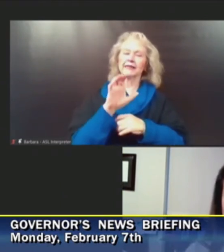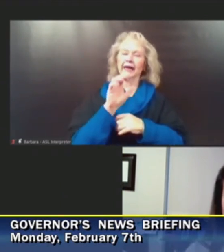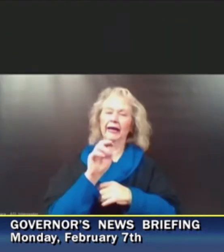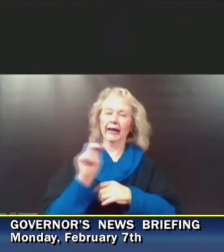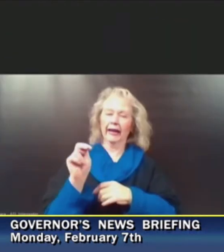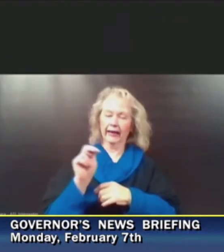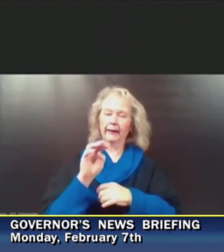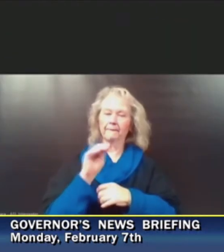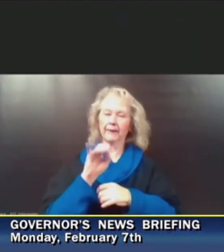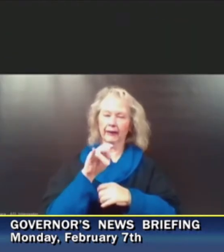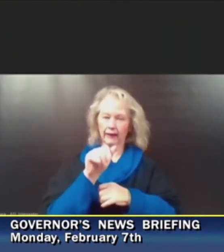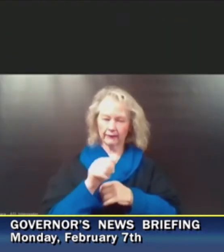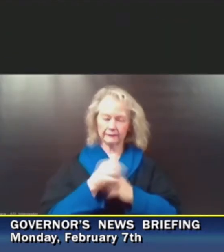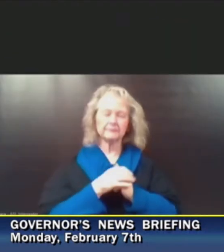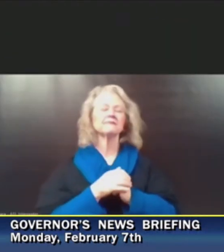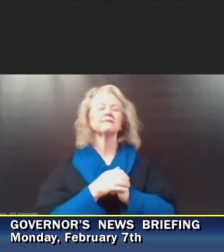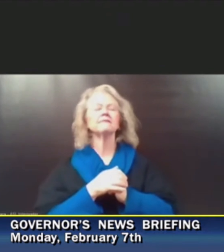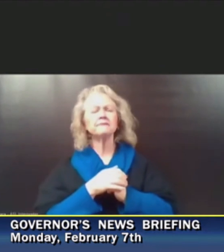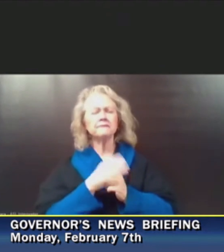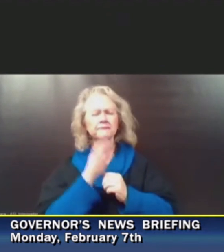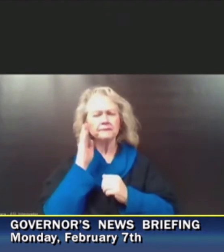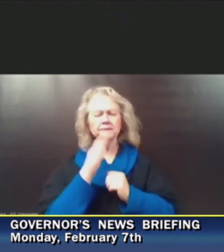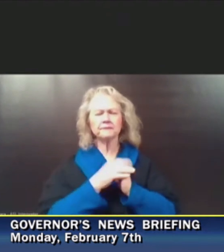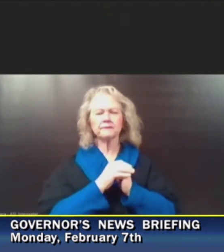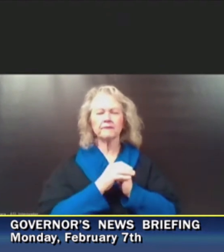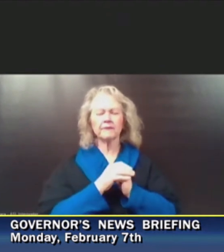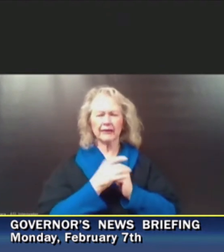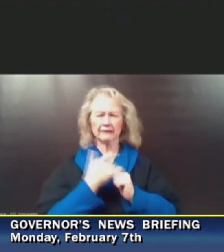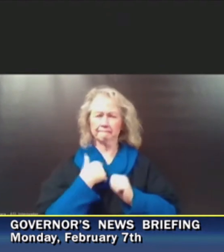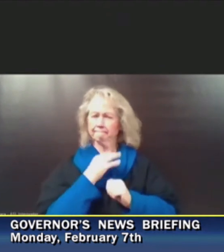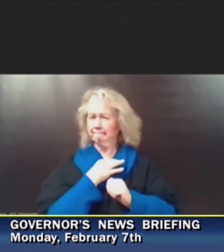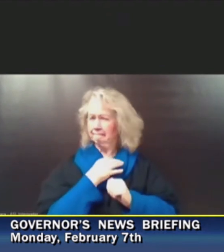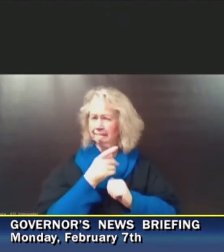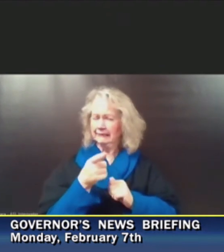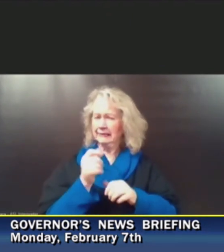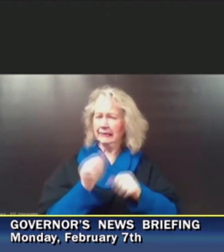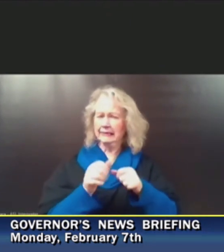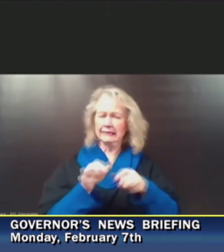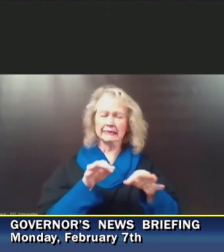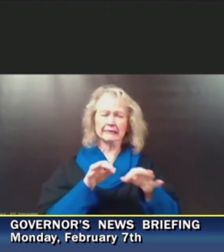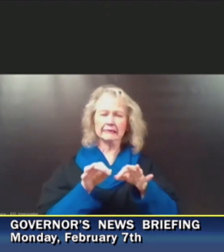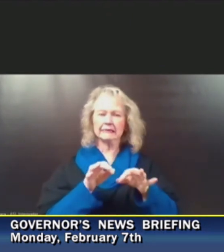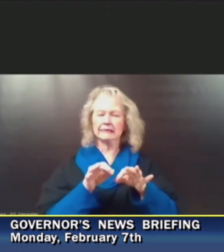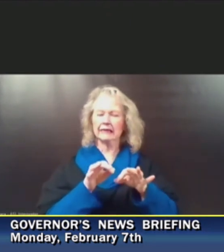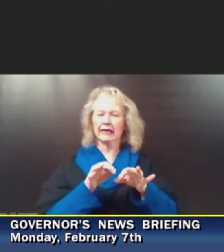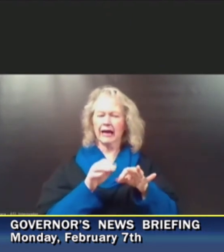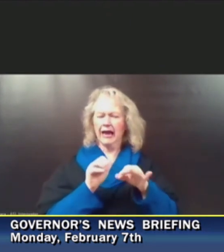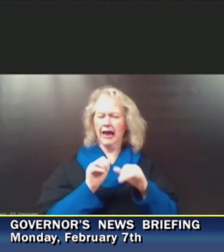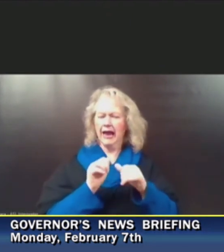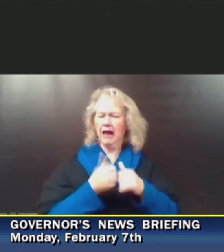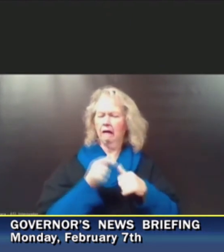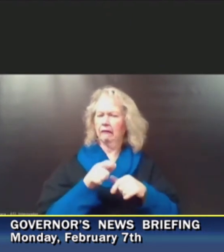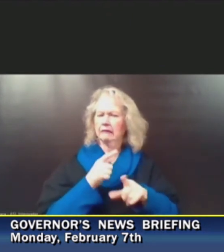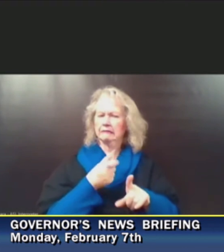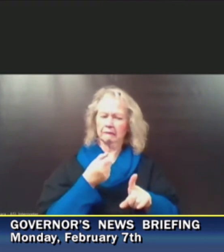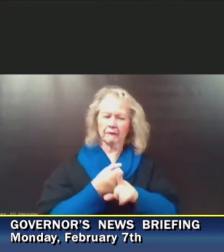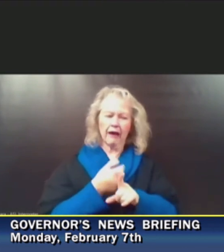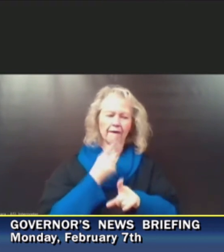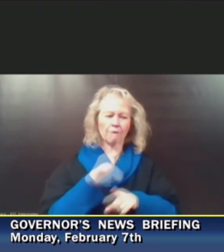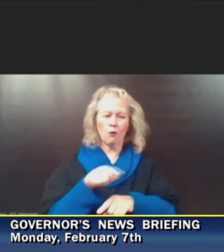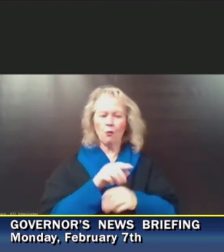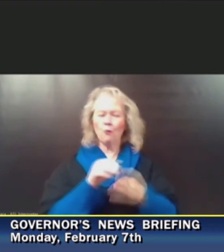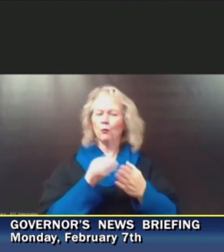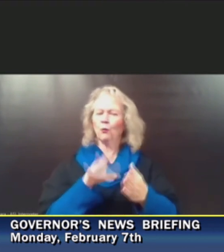Hey, Governor. I just wanted to see, could you explain how this work for students too young to be vaccinated